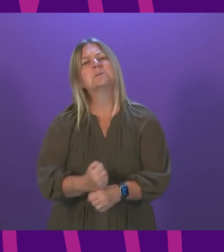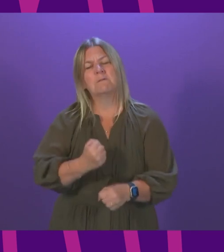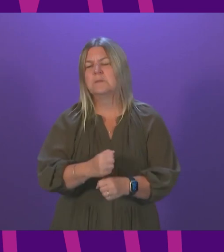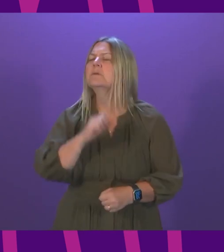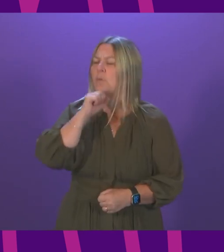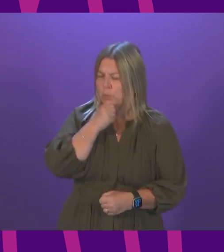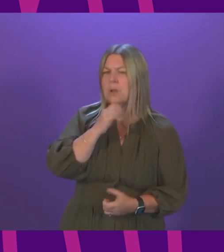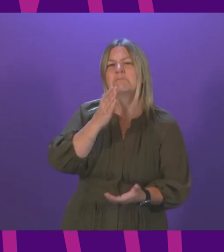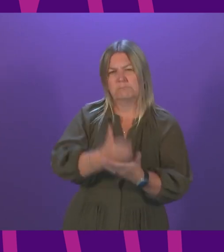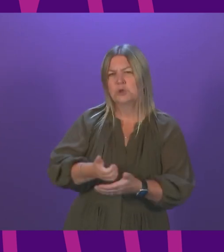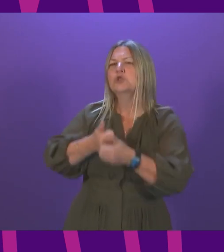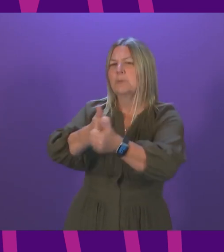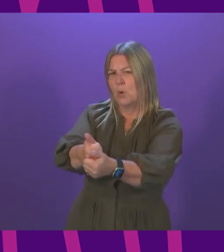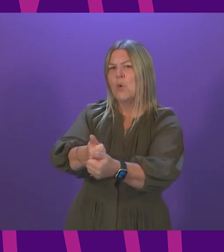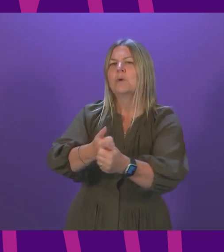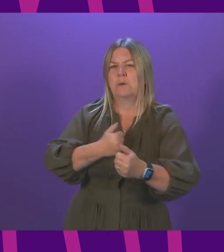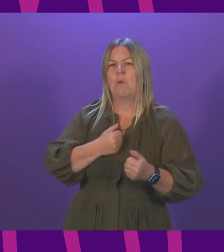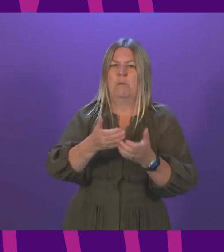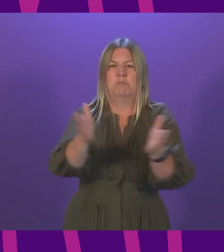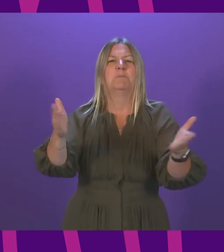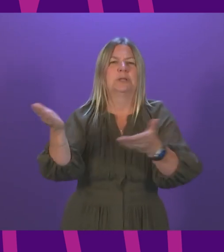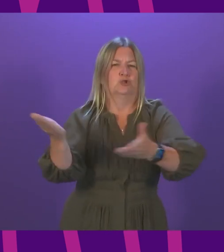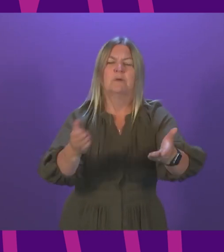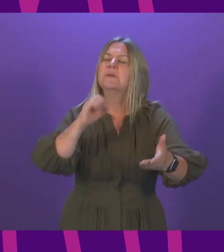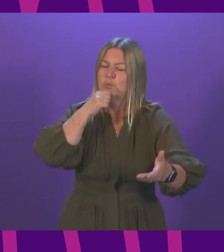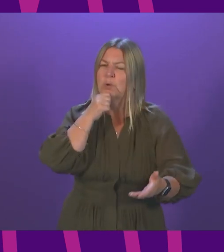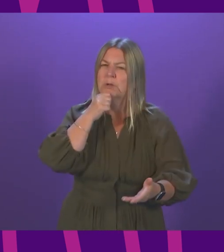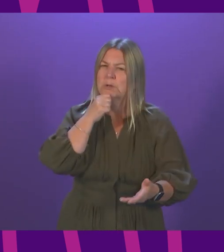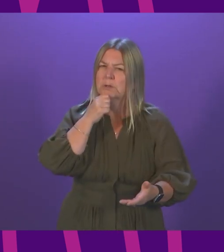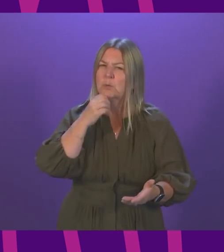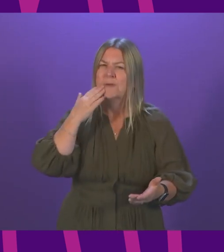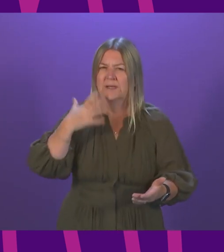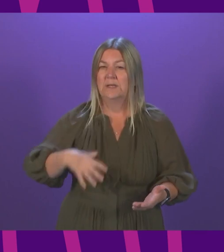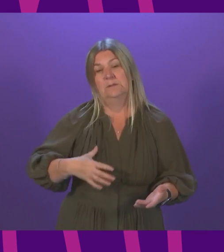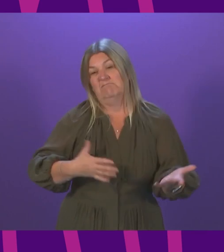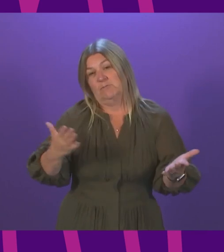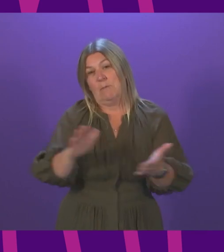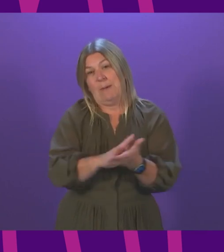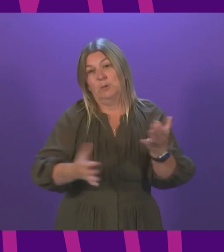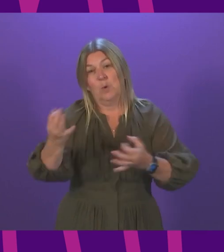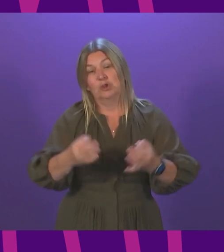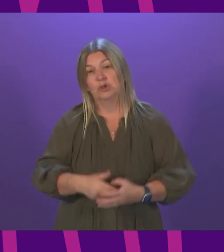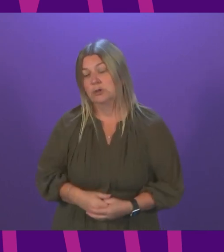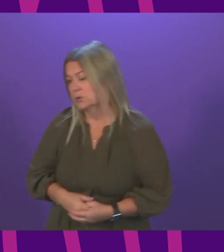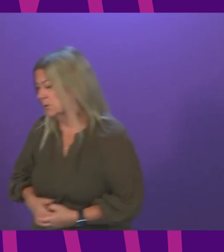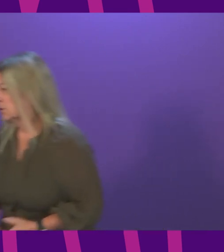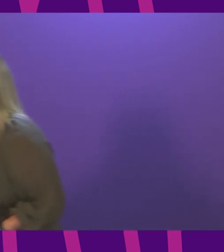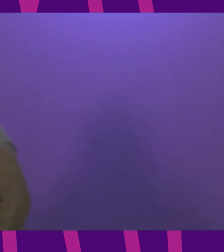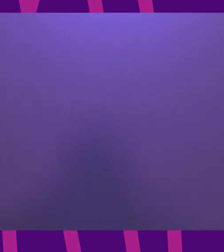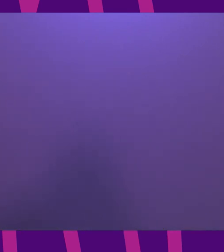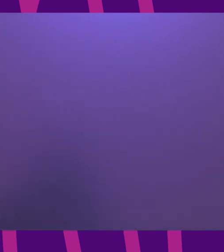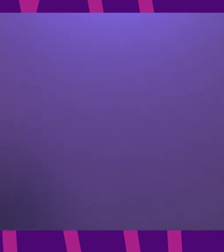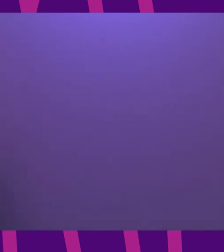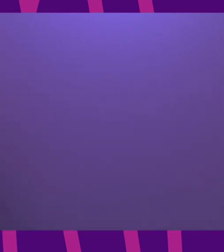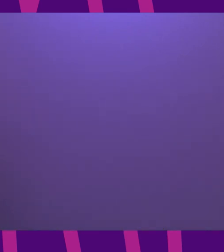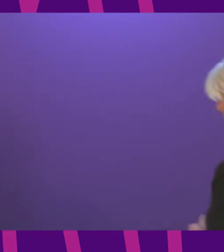in turn, be there to support our public services during their hour of need. I look forward to taking the members' questions. Thank you, Cabinet